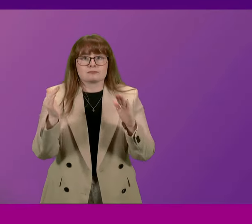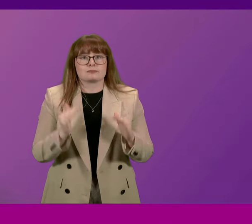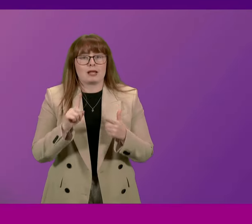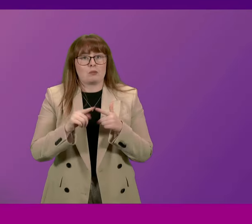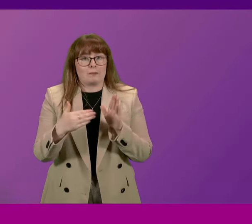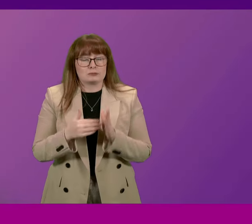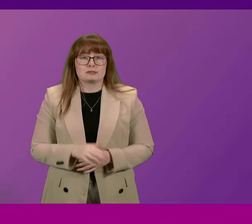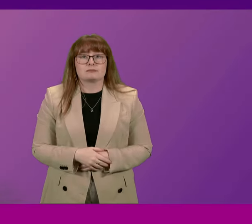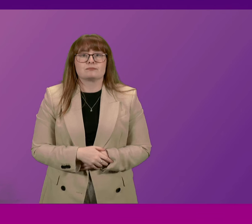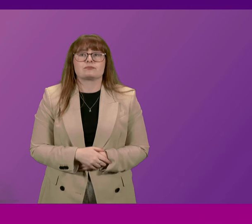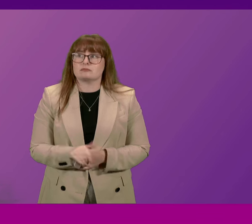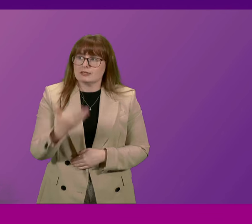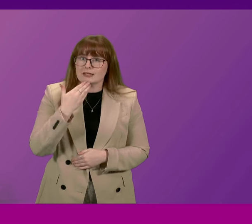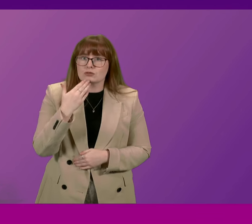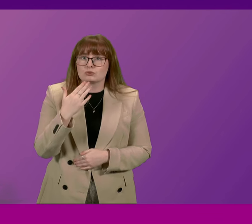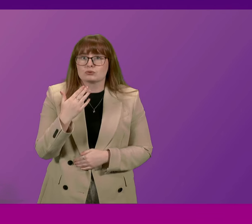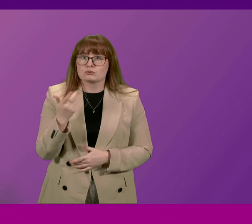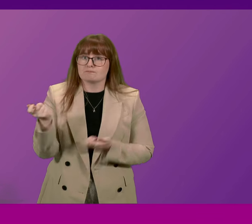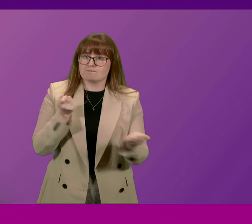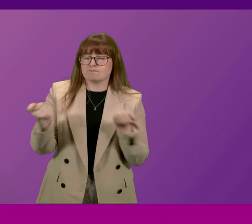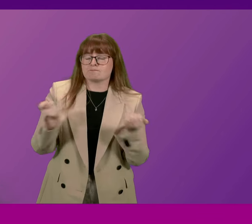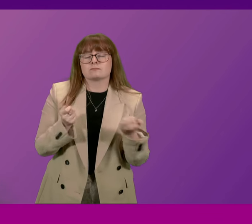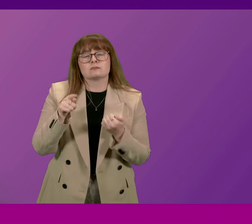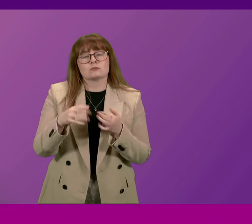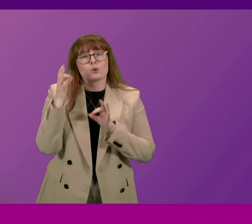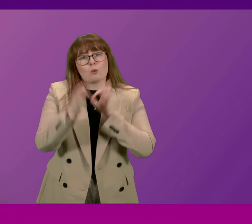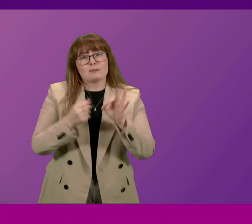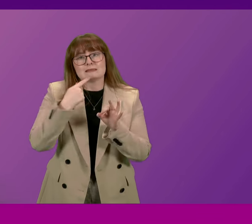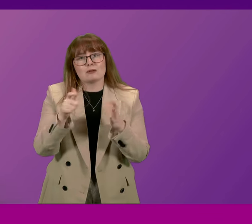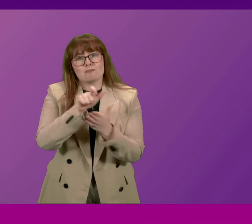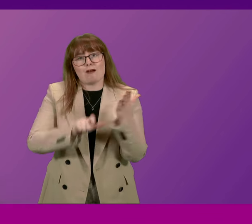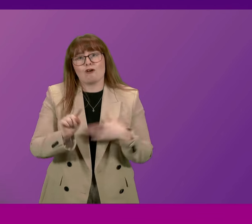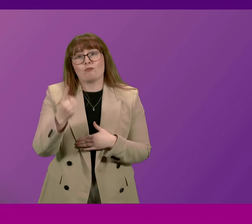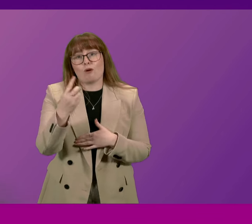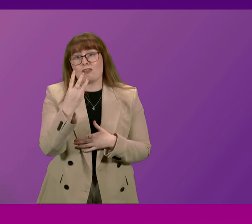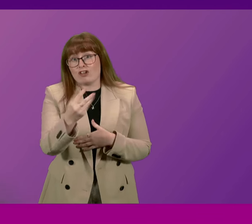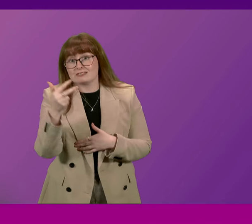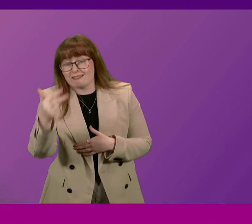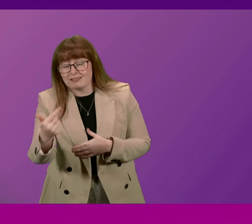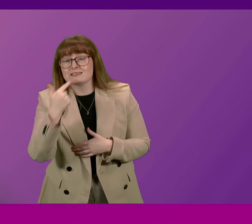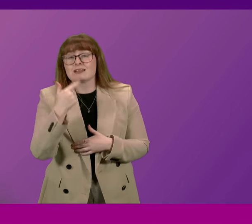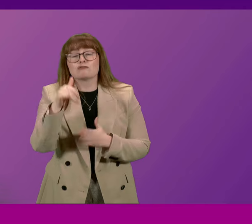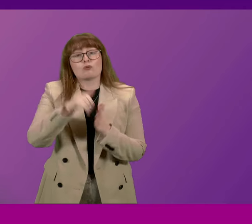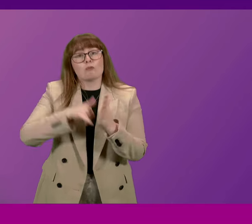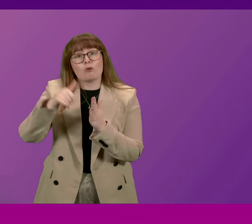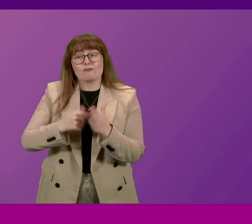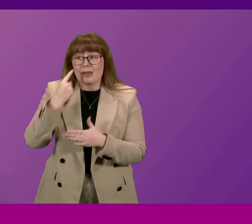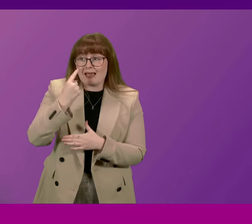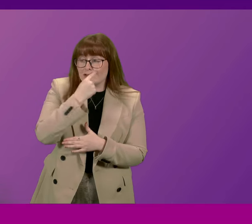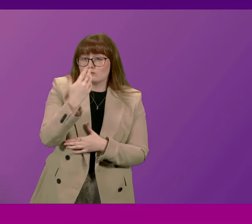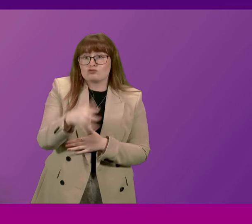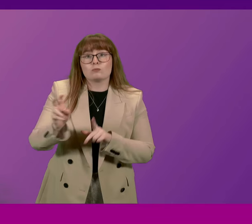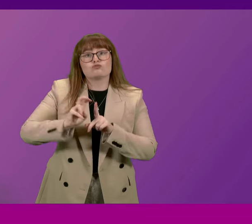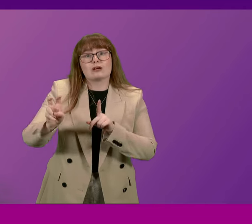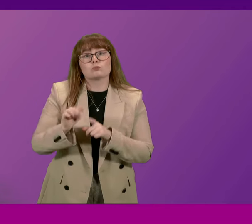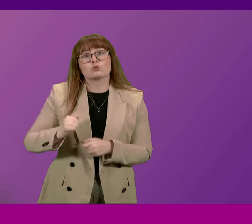Thank you very much, Presiding Officer. The inquiry stated in paragraph 138 of their report that, based on the evidence from Transport